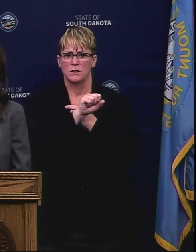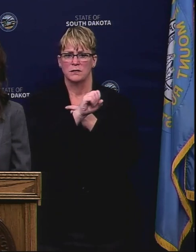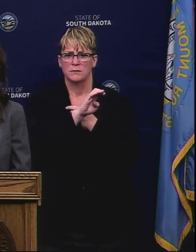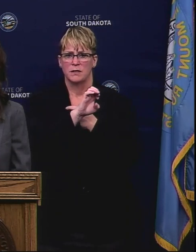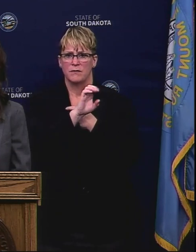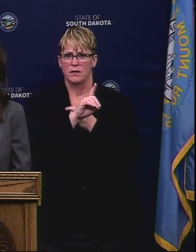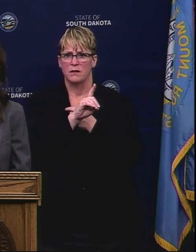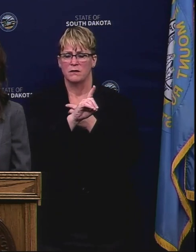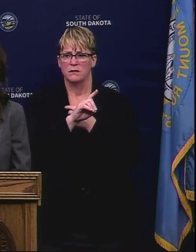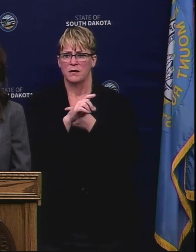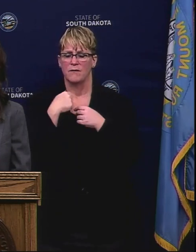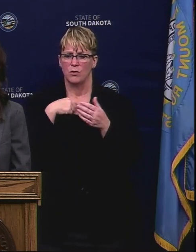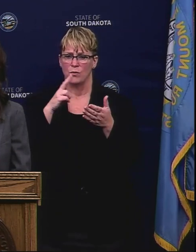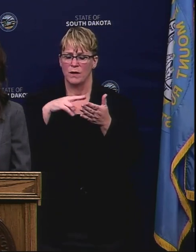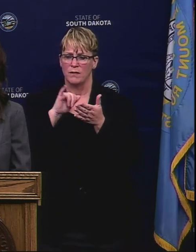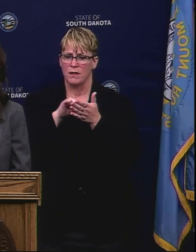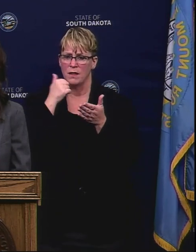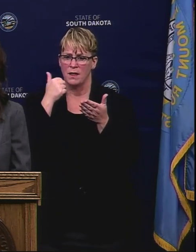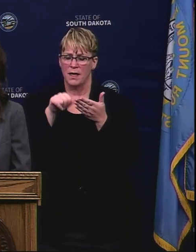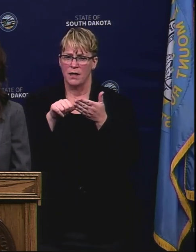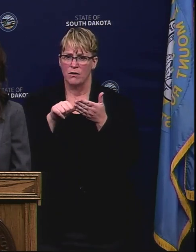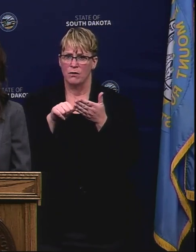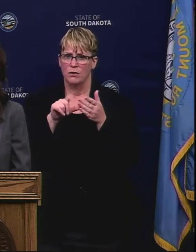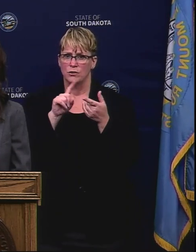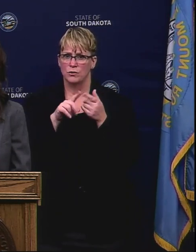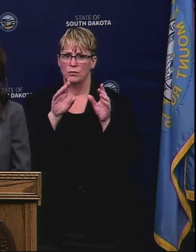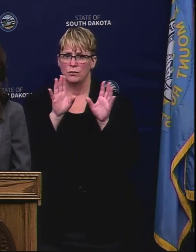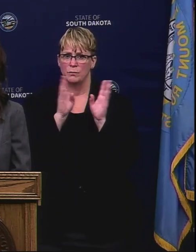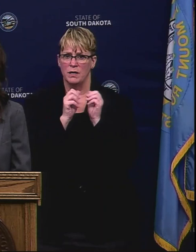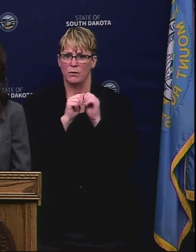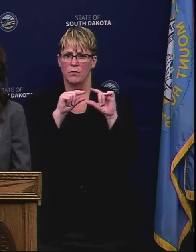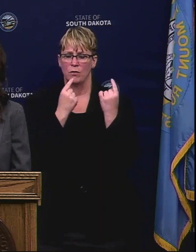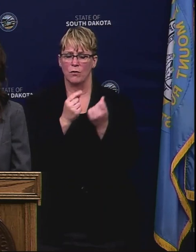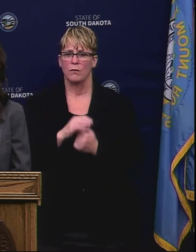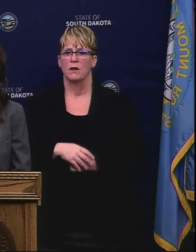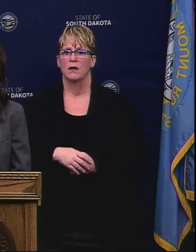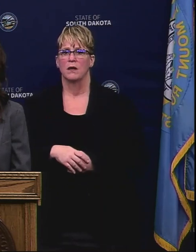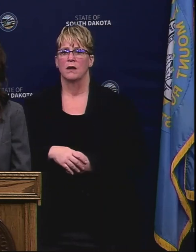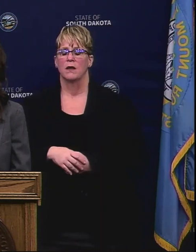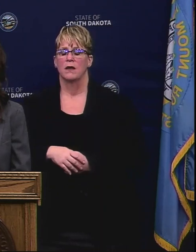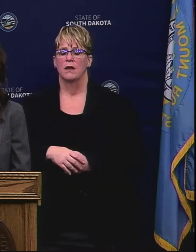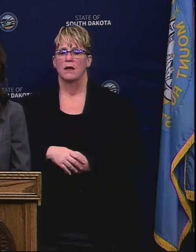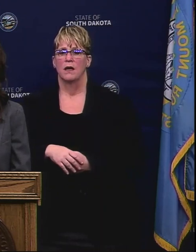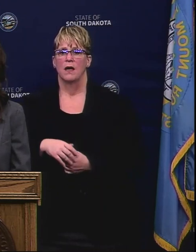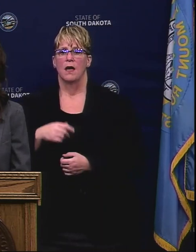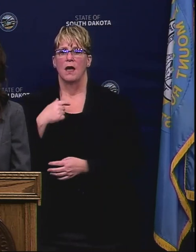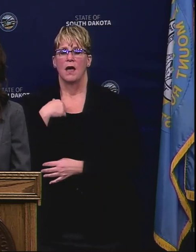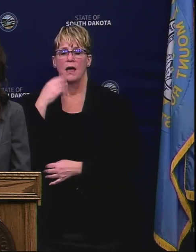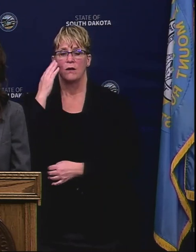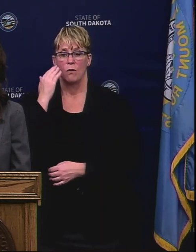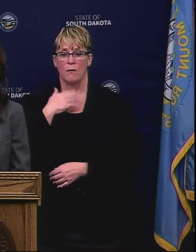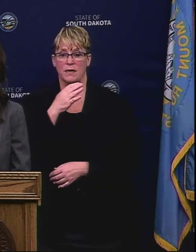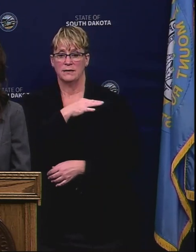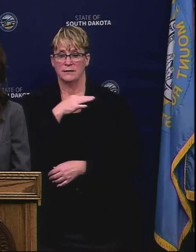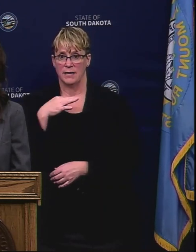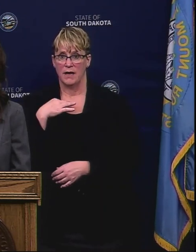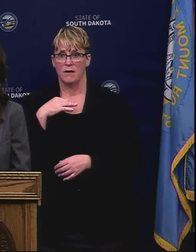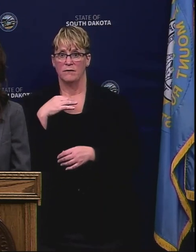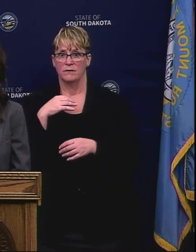any plan you have or any concrete steps you have to meet with the group? I know my staff is facilitating it.